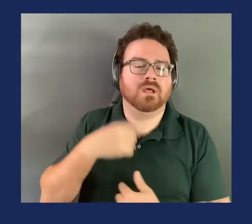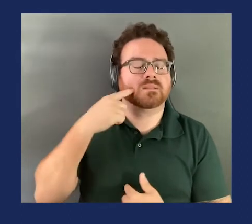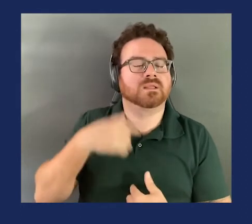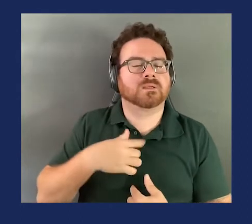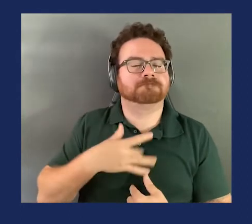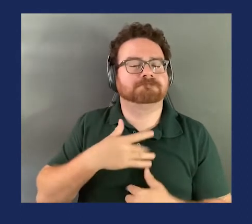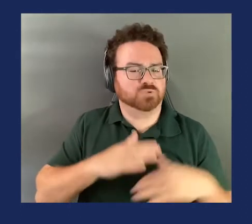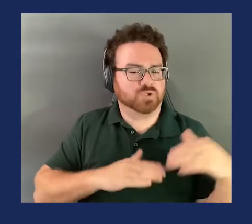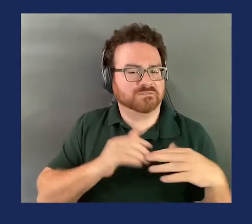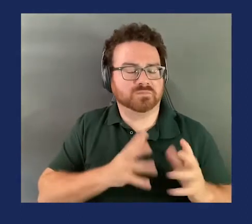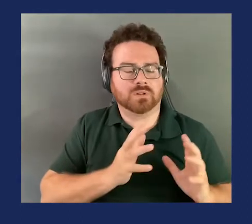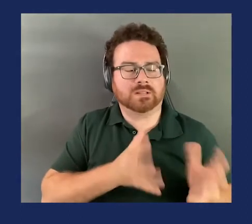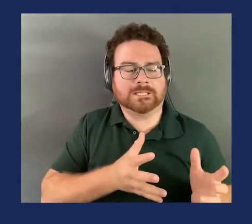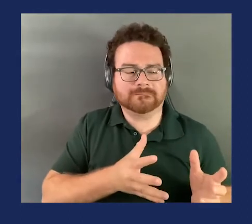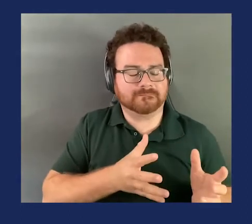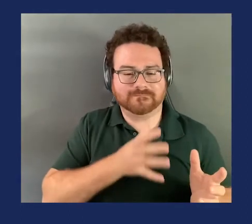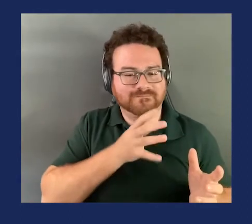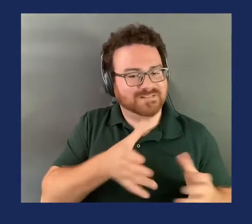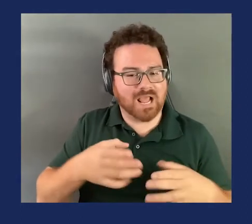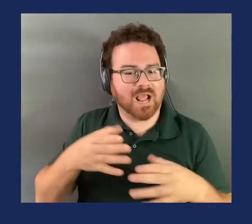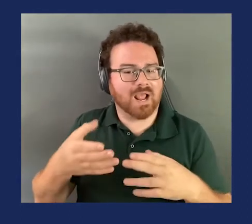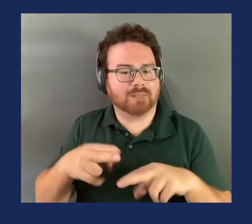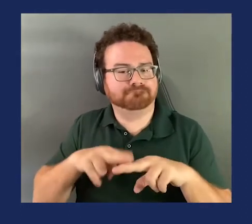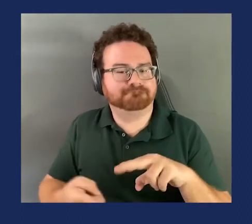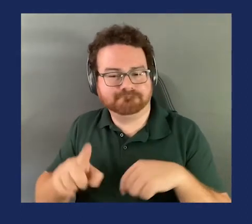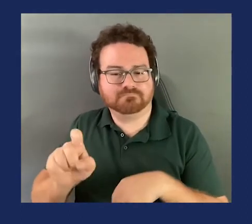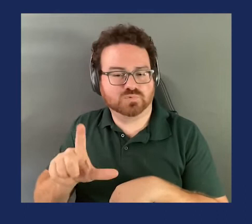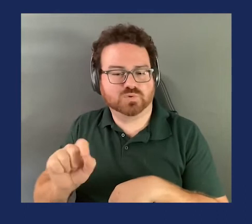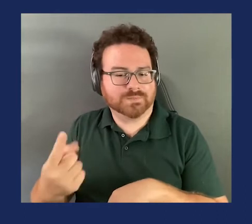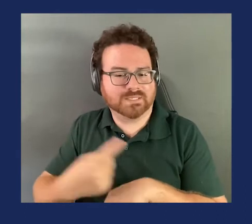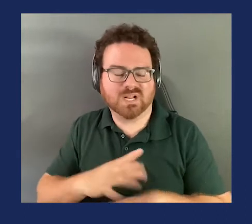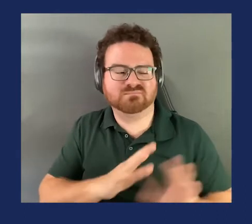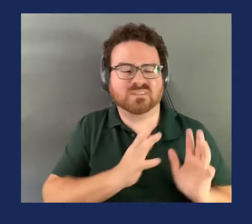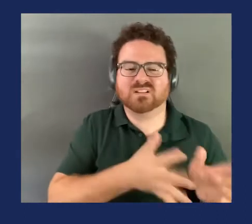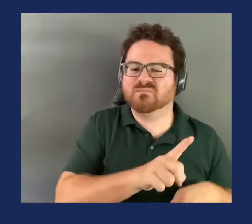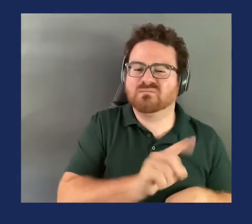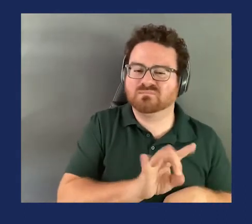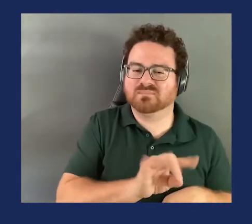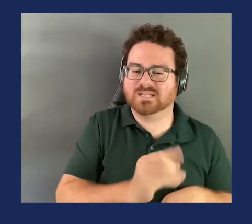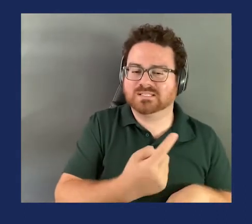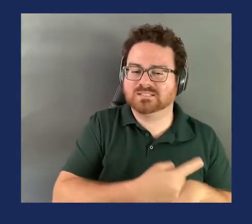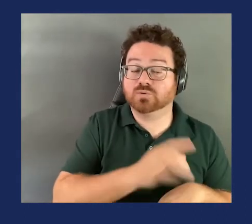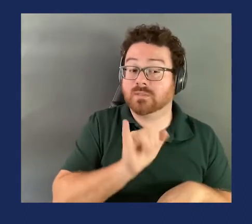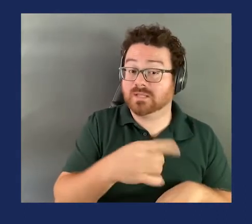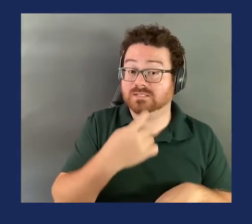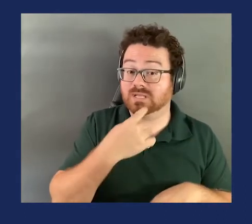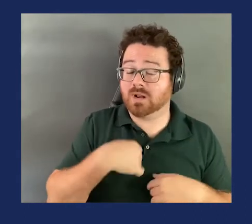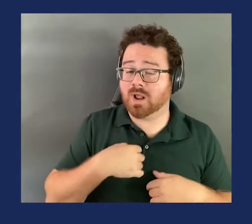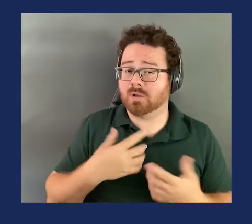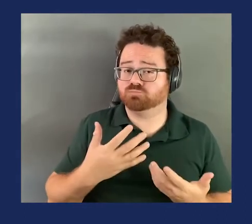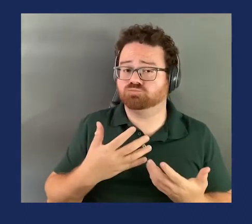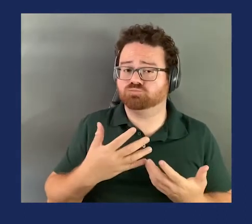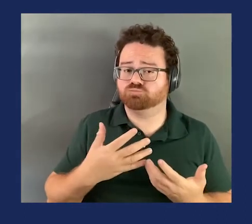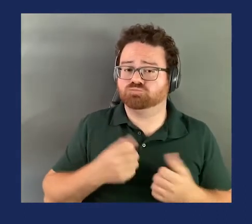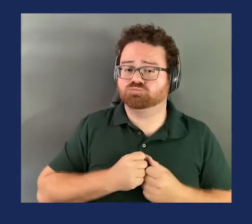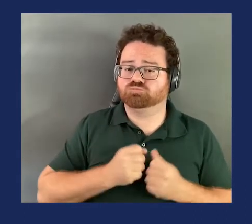the effective date as it is and not shortening it beyond what staff has proposed. I think that said, I'd be open to hearing the comments